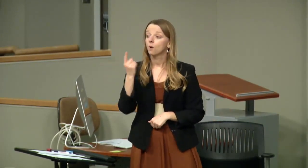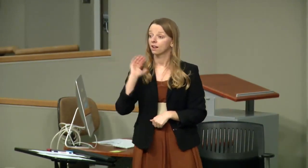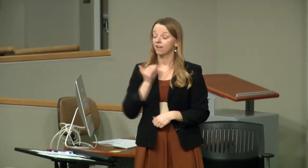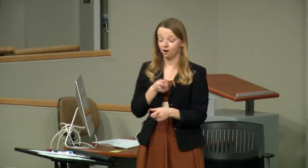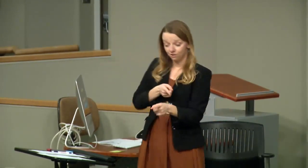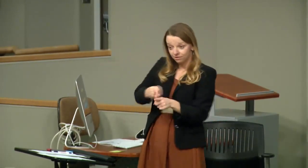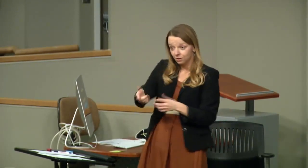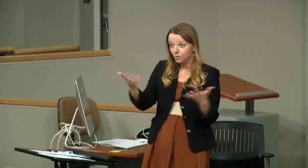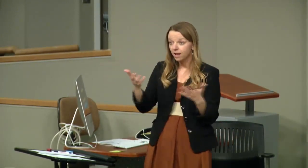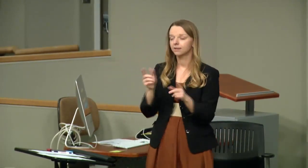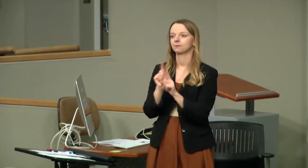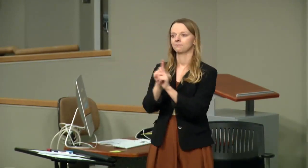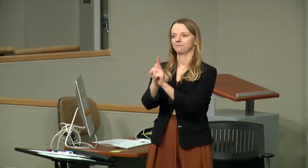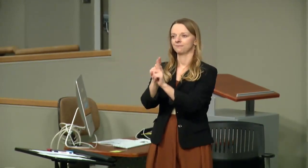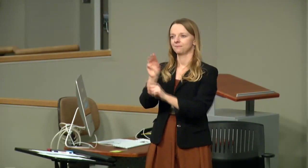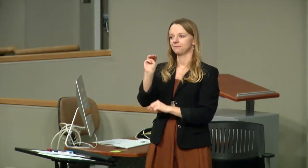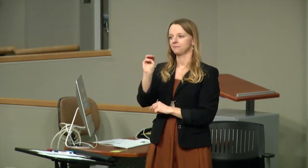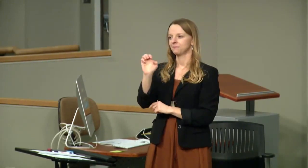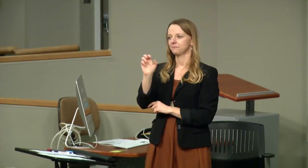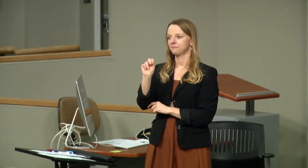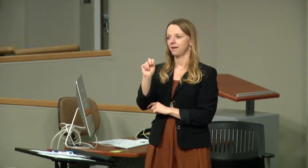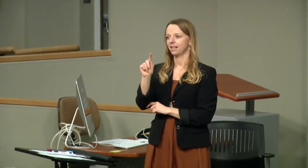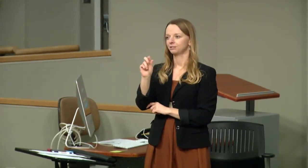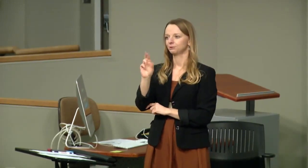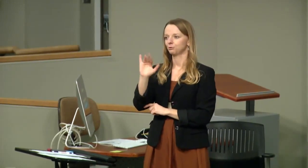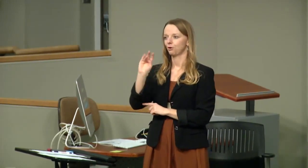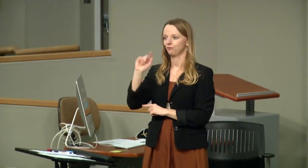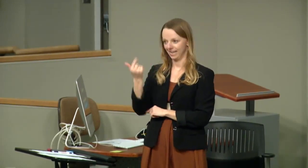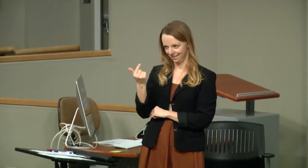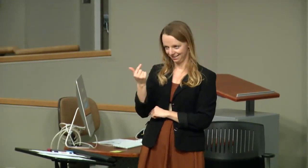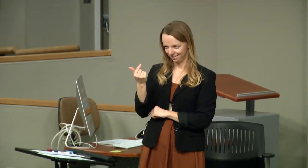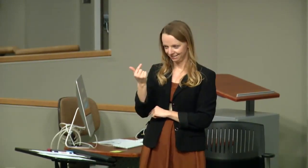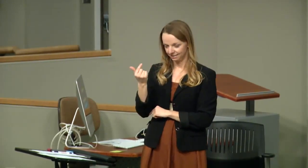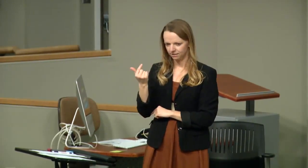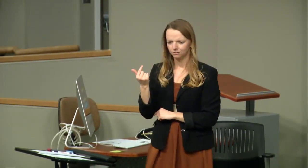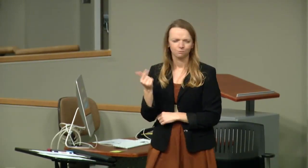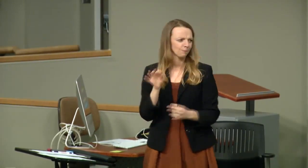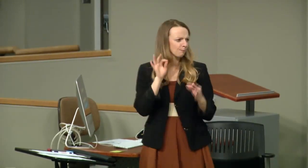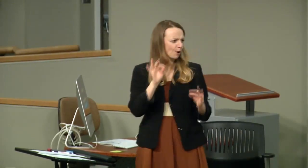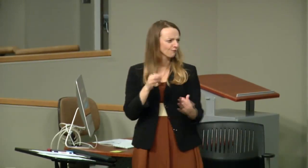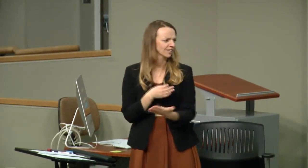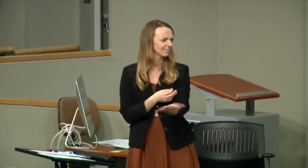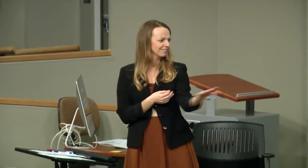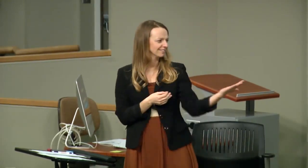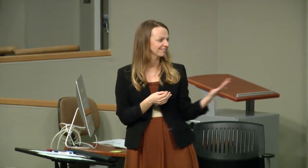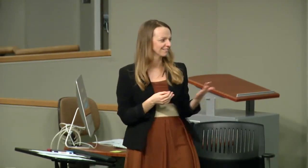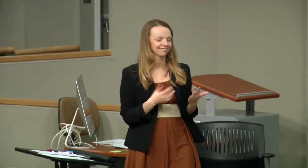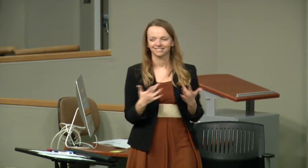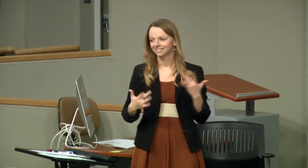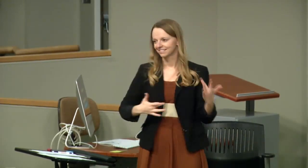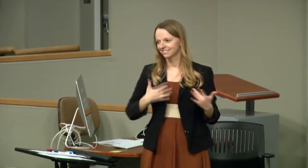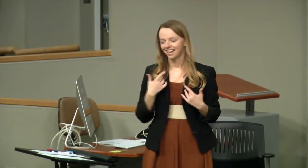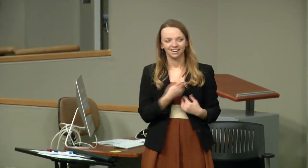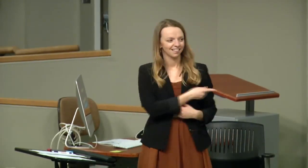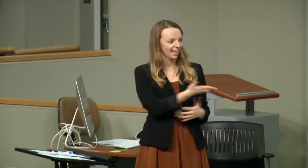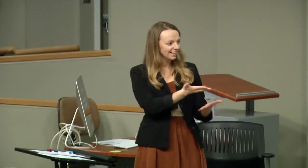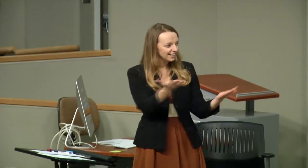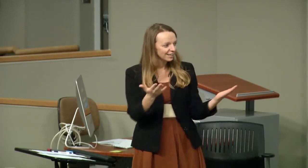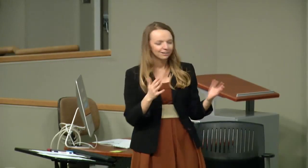this wonderful group. We're going to be talking about another specialty, which is mentoring. Great group. Very